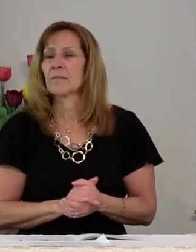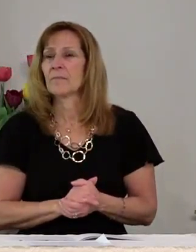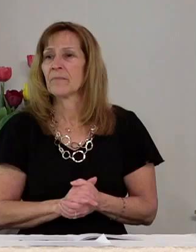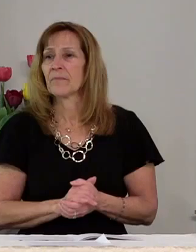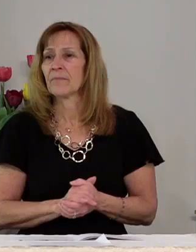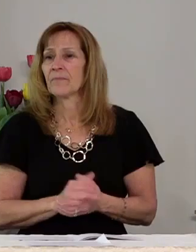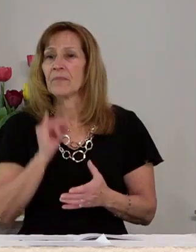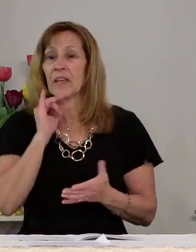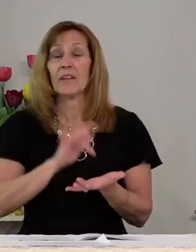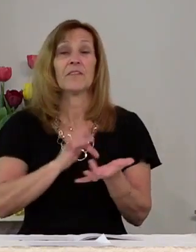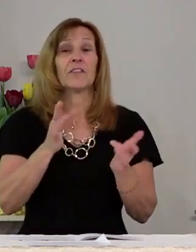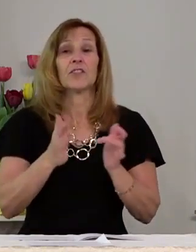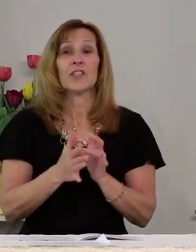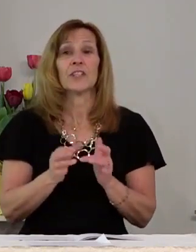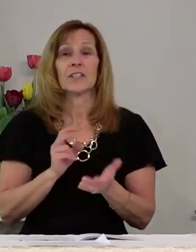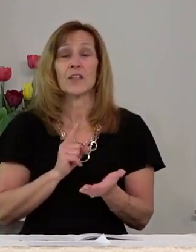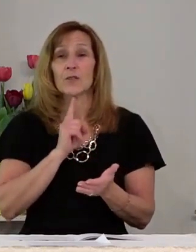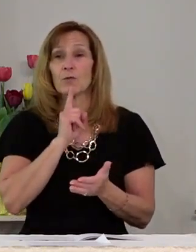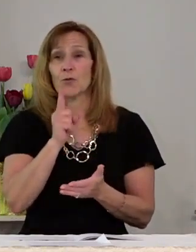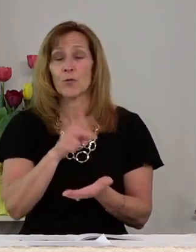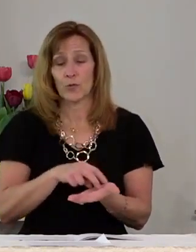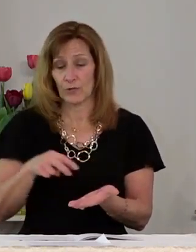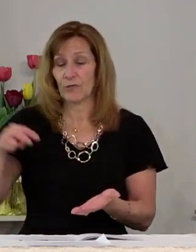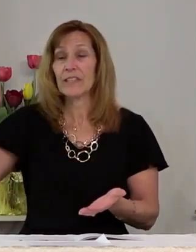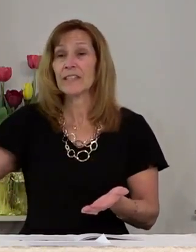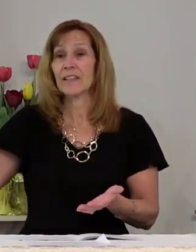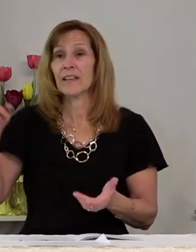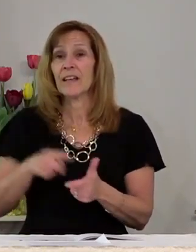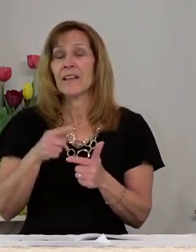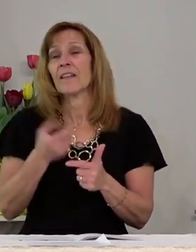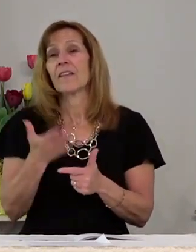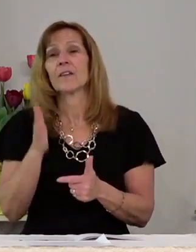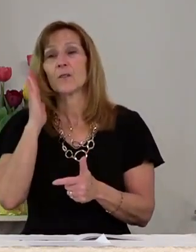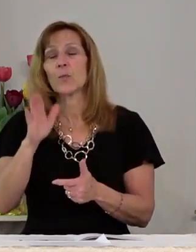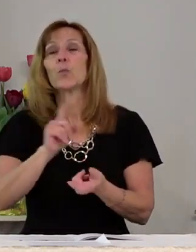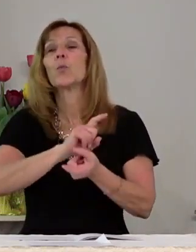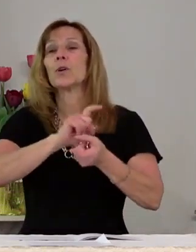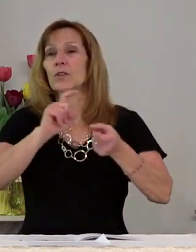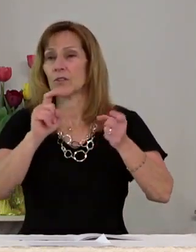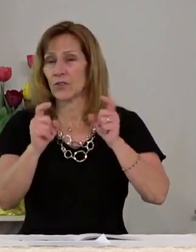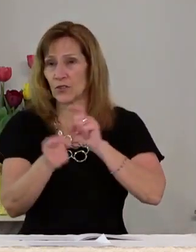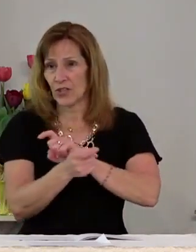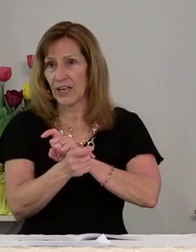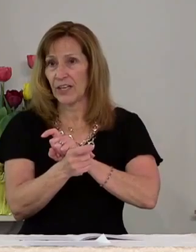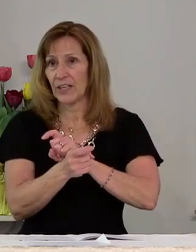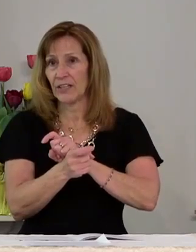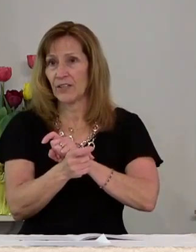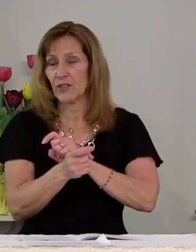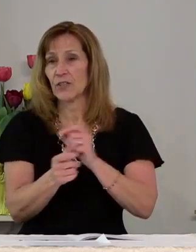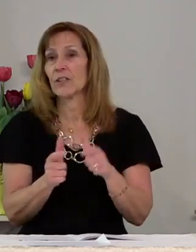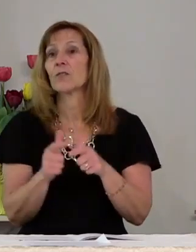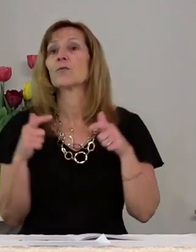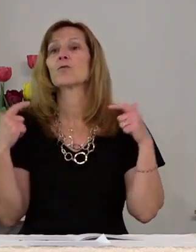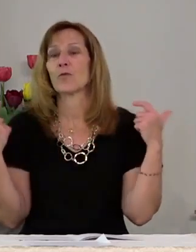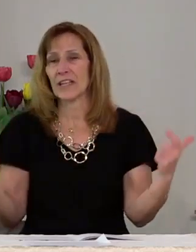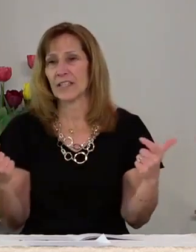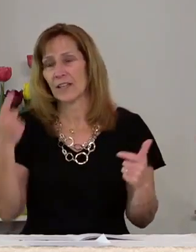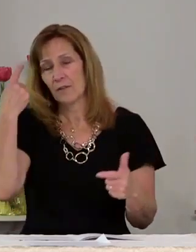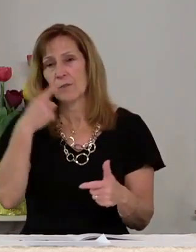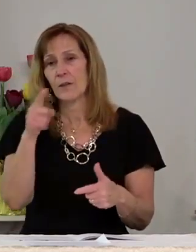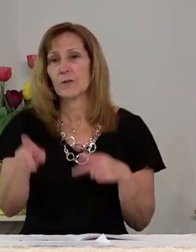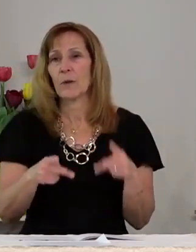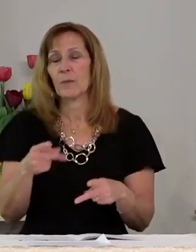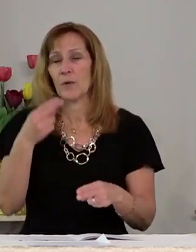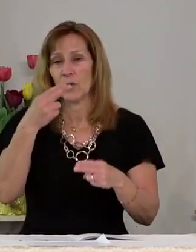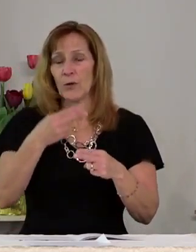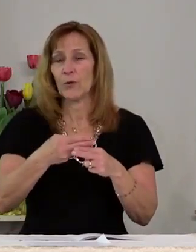if Jesus is truly risen then things will change drastically for those